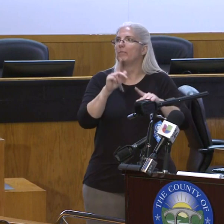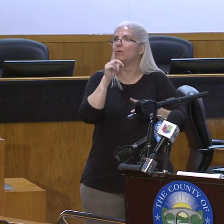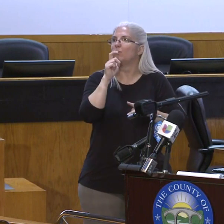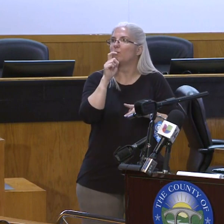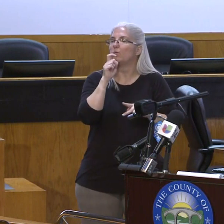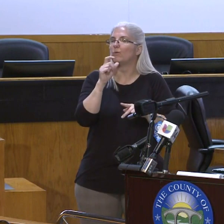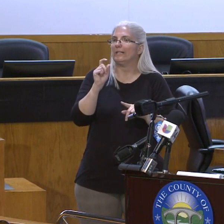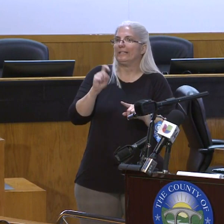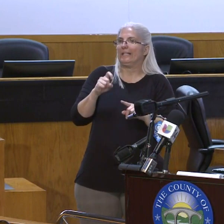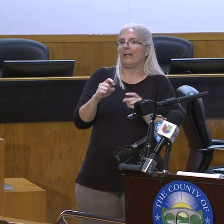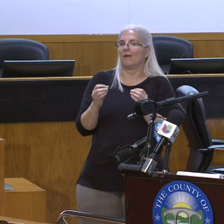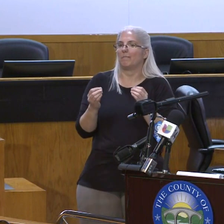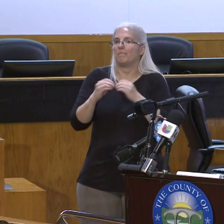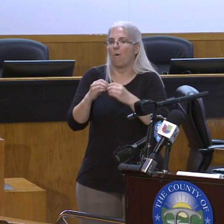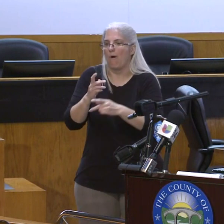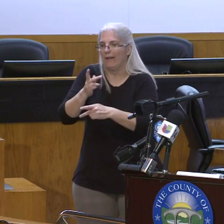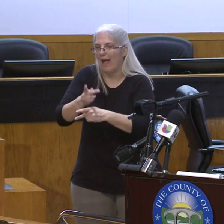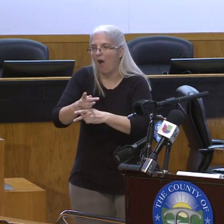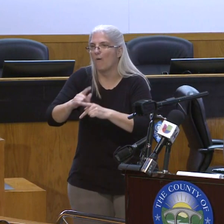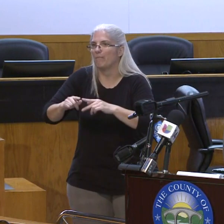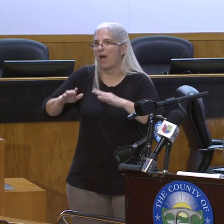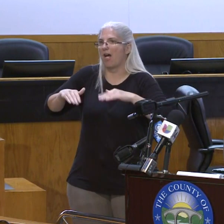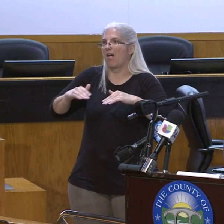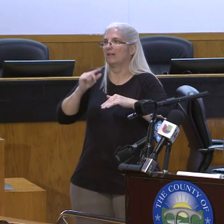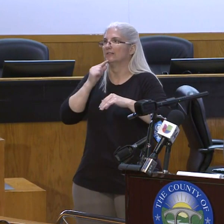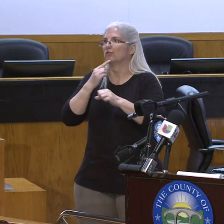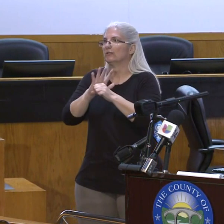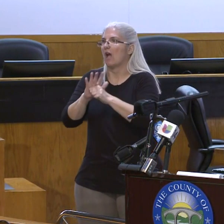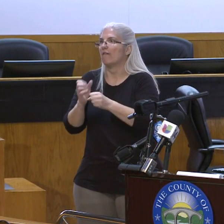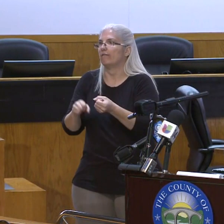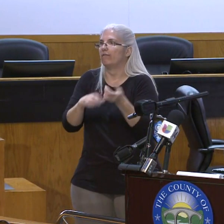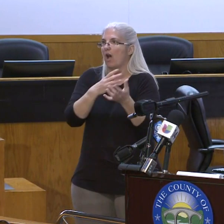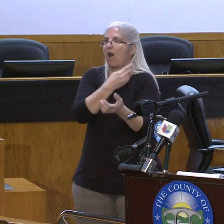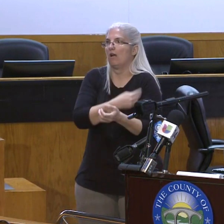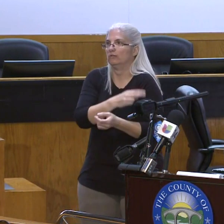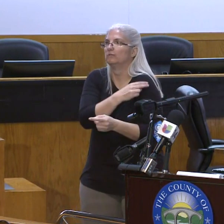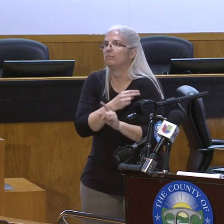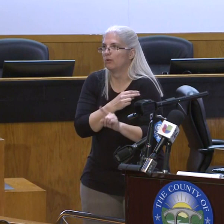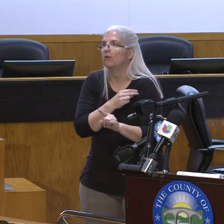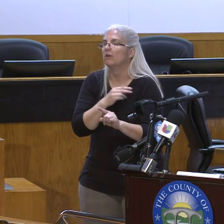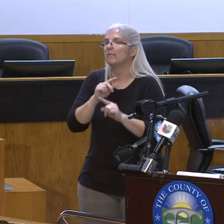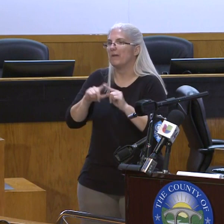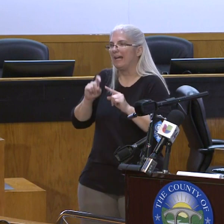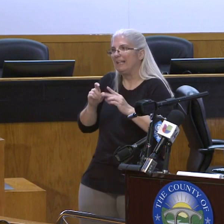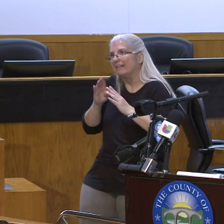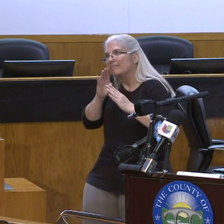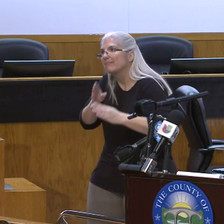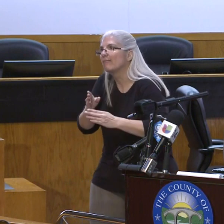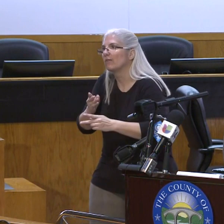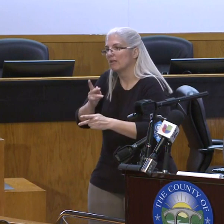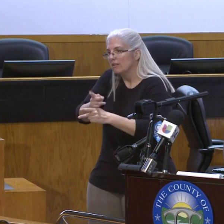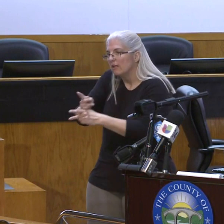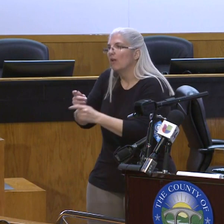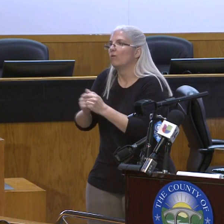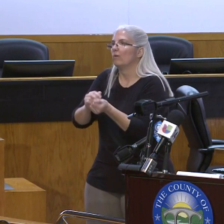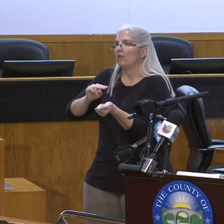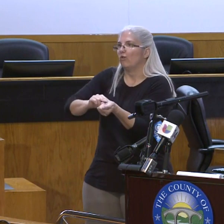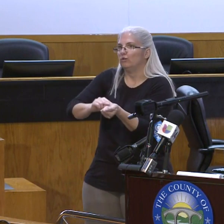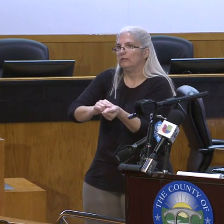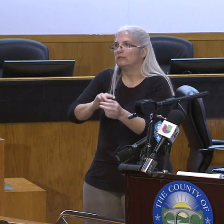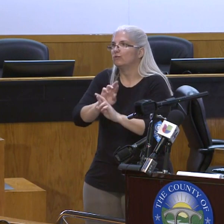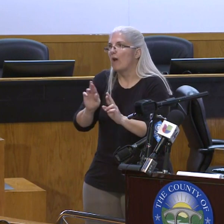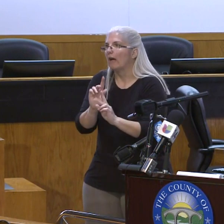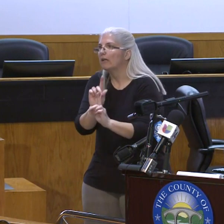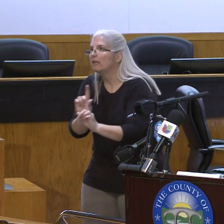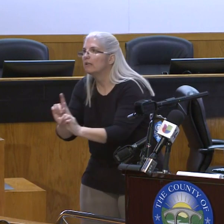the hospital, are no longer sick enough to require hospitalization, but continue to need enough nursing care that they are unable to go home or